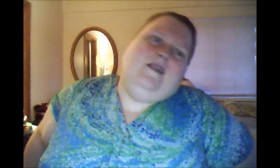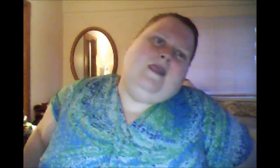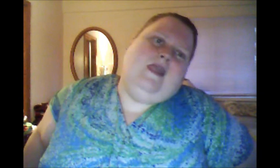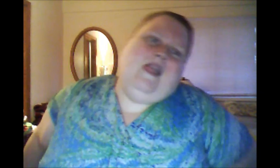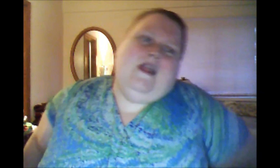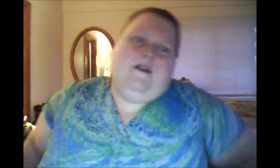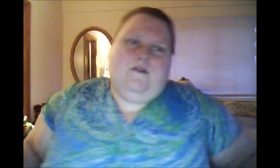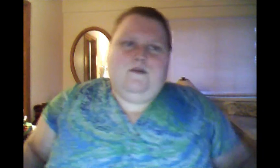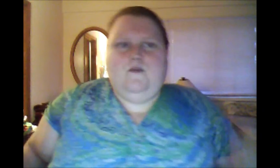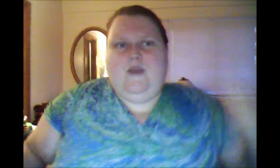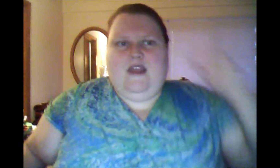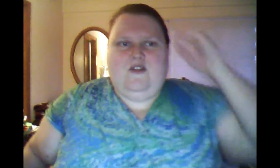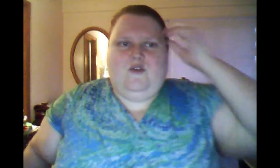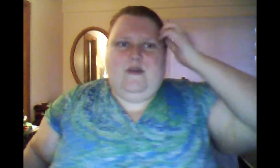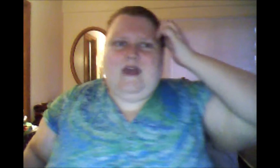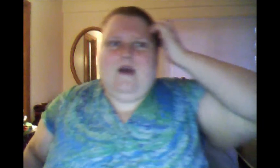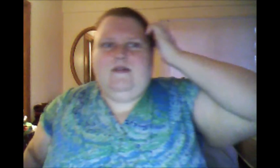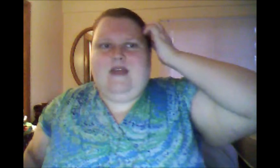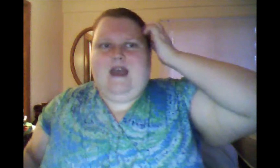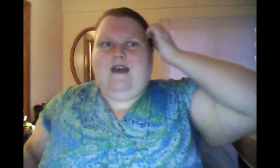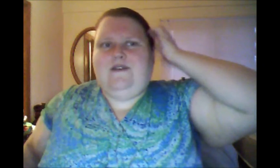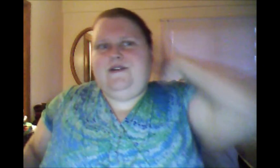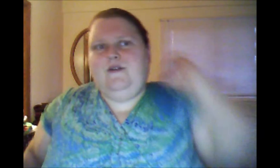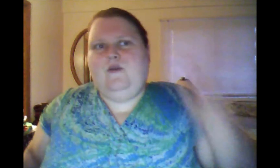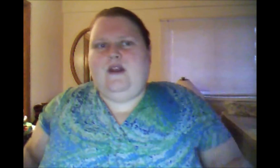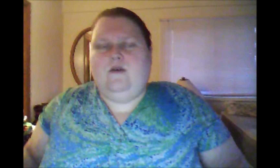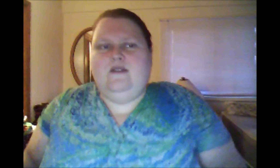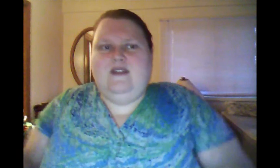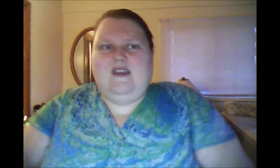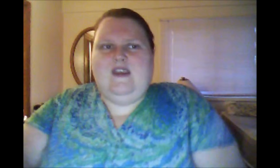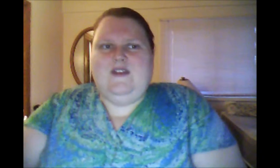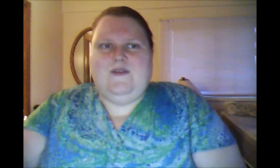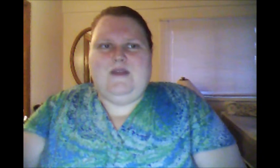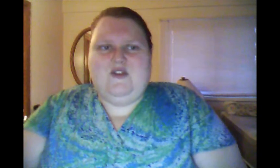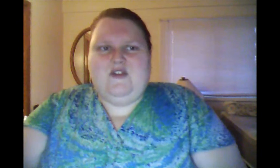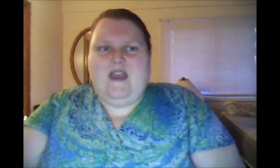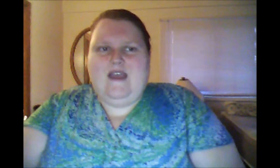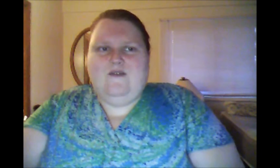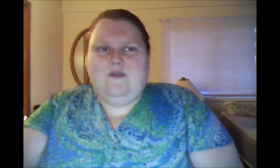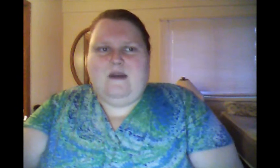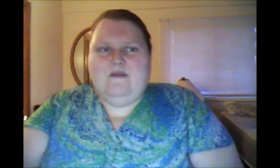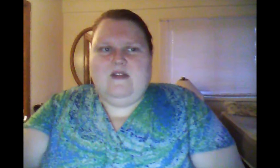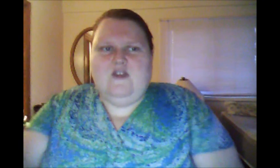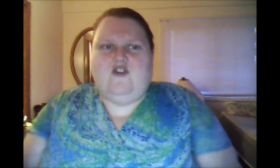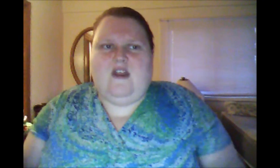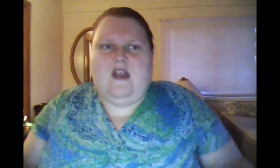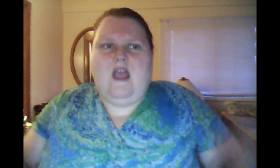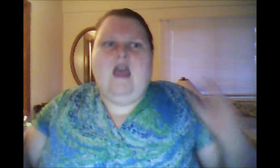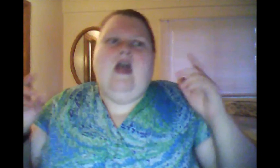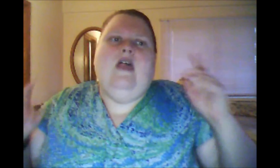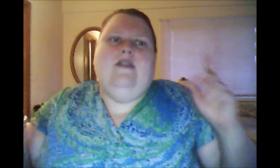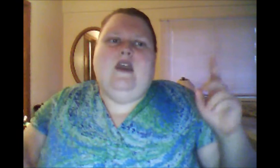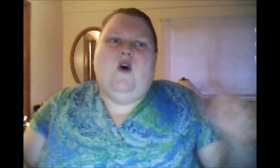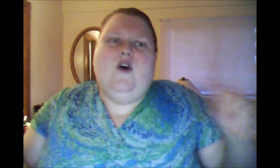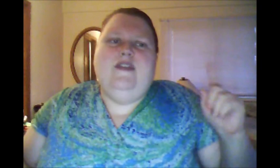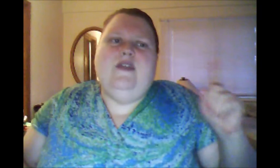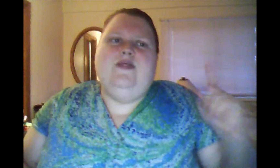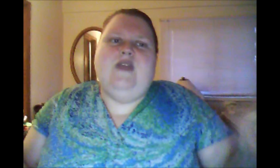And we can do without that. We don't need to be saved by religion. The only thing